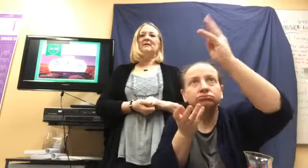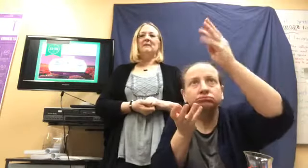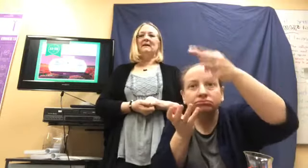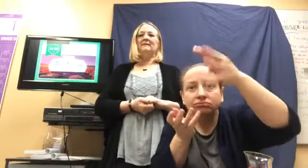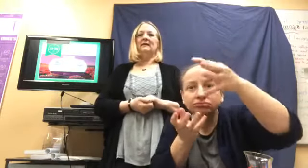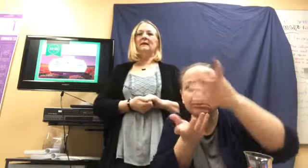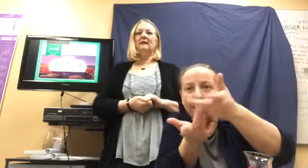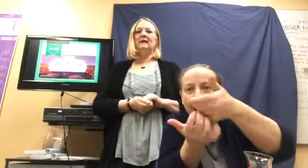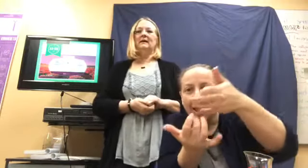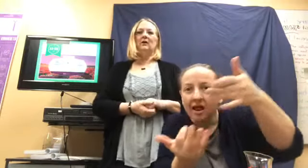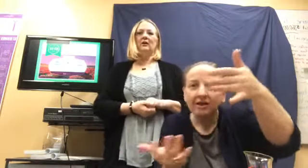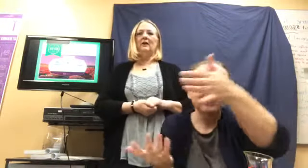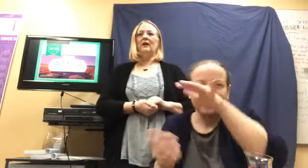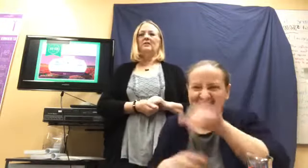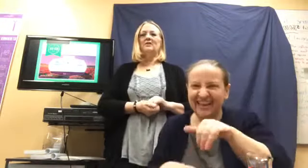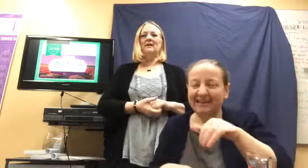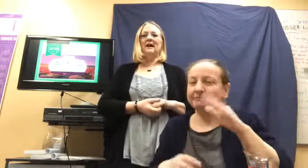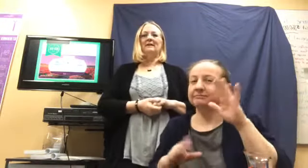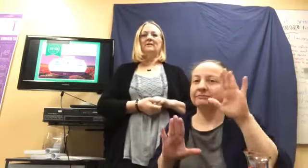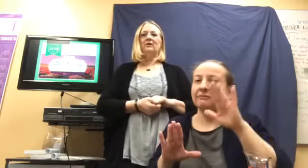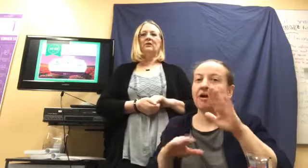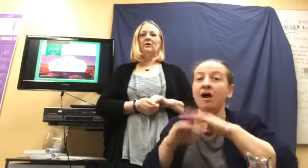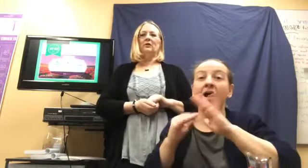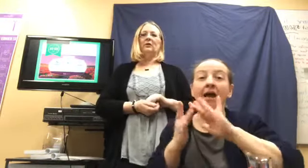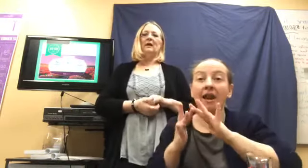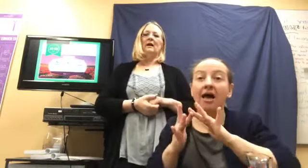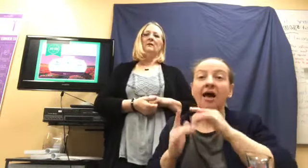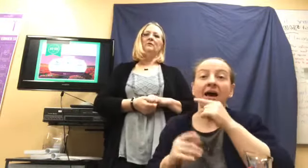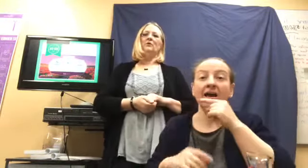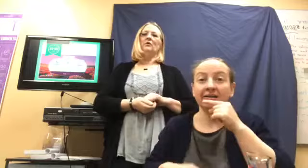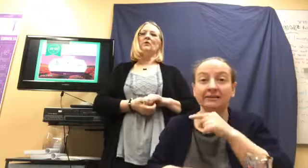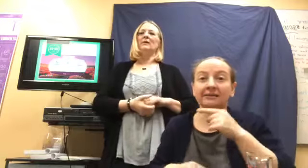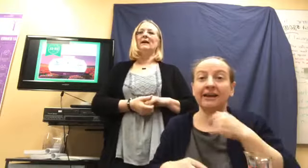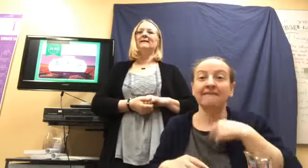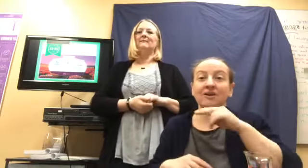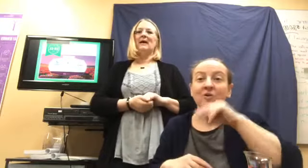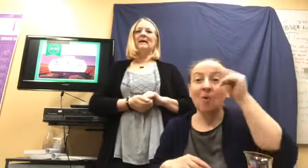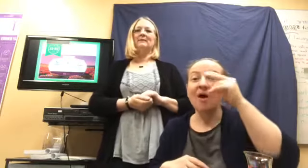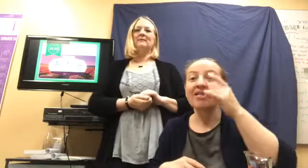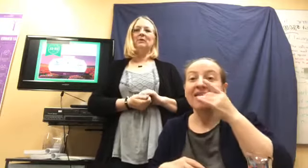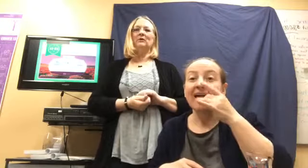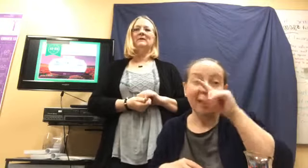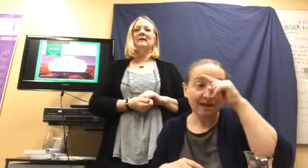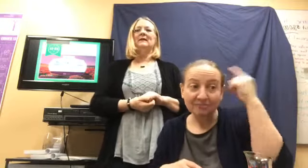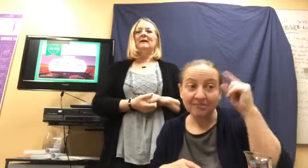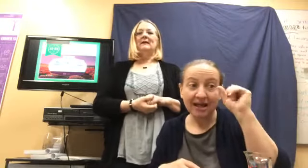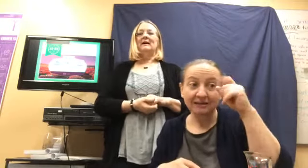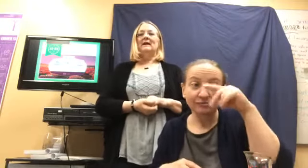amazing online. She has her, uh, Lights Black Spruce, uh,